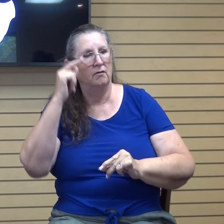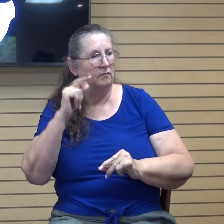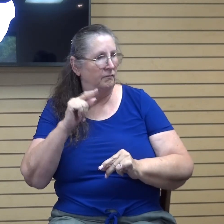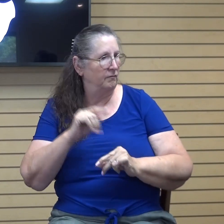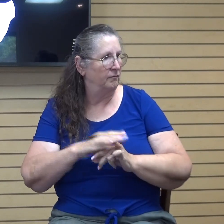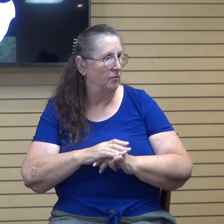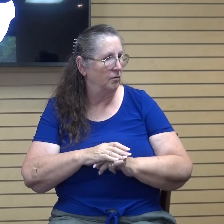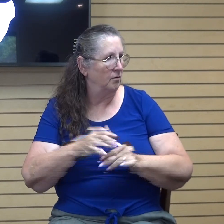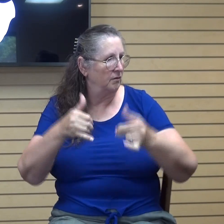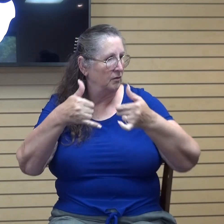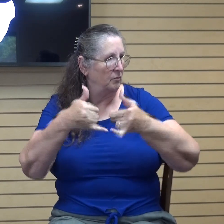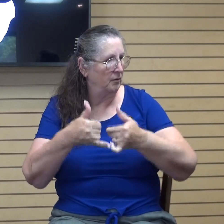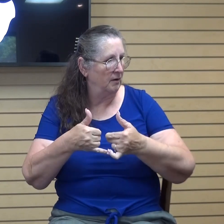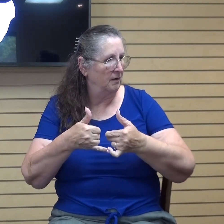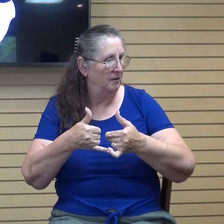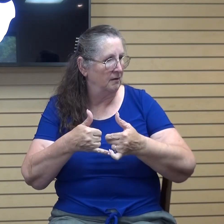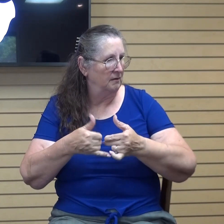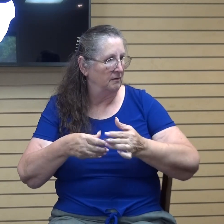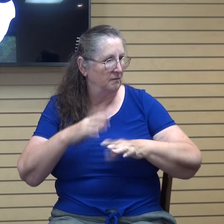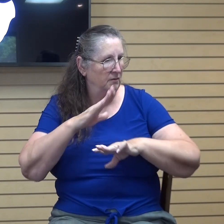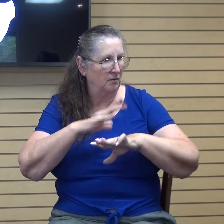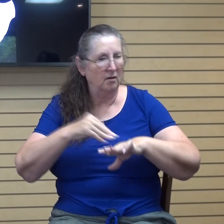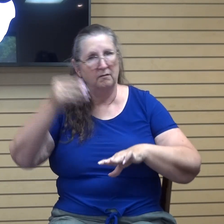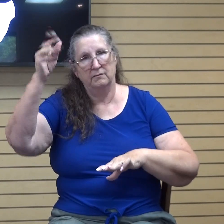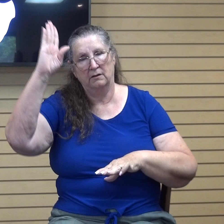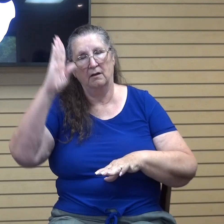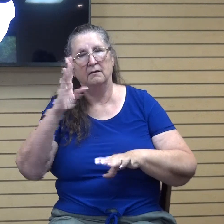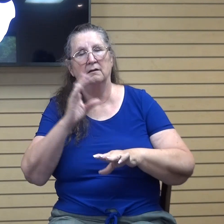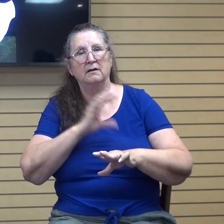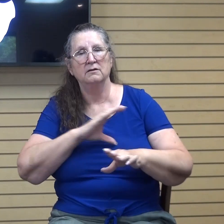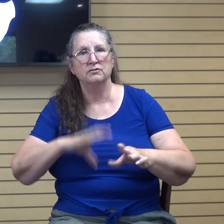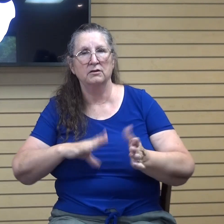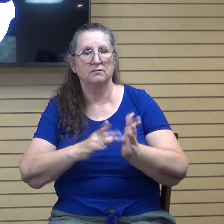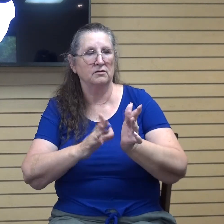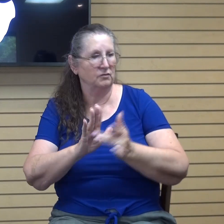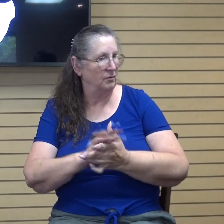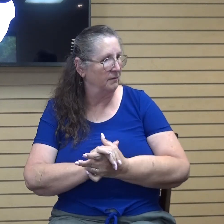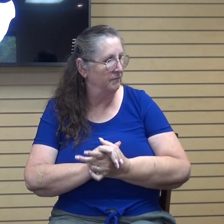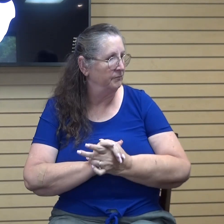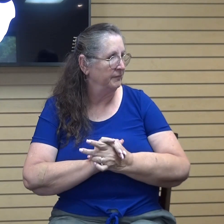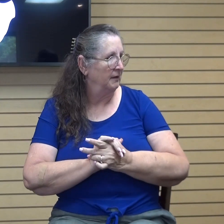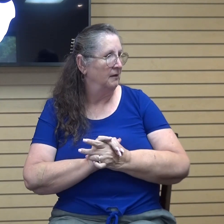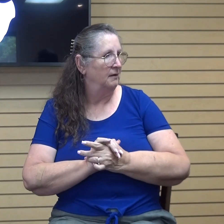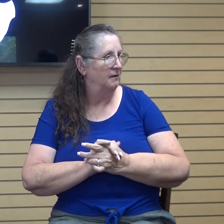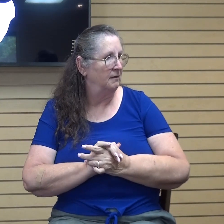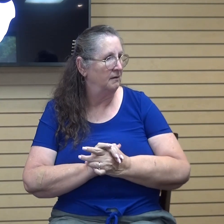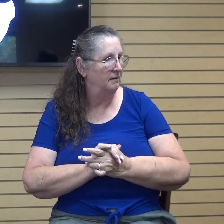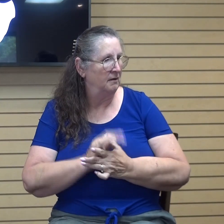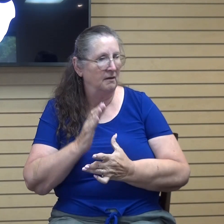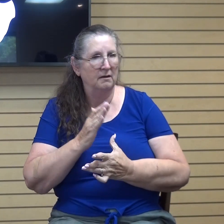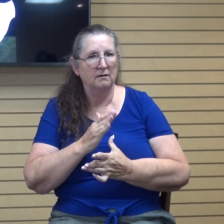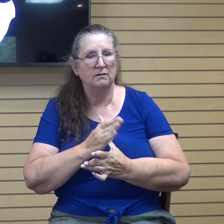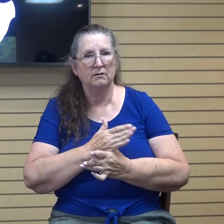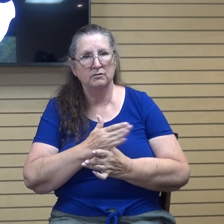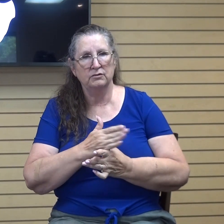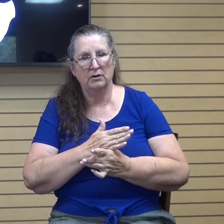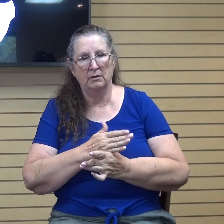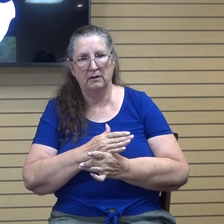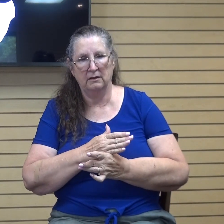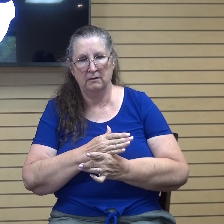call of God in Christ Jesus. Sharing the gospel of peace. I didn't add